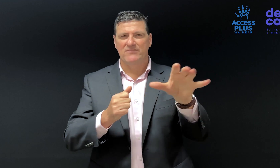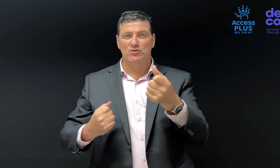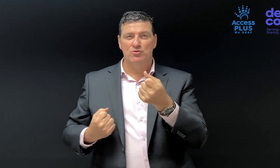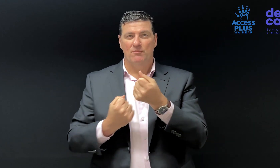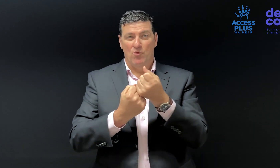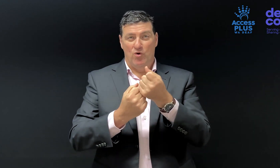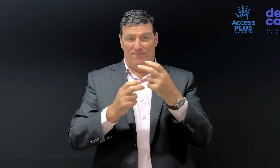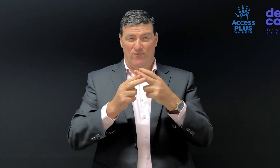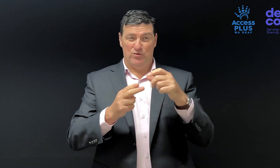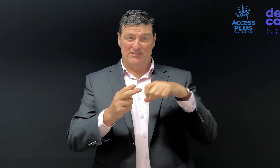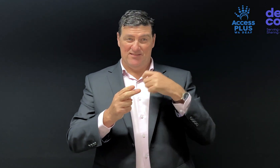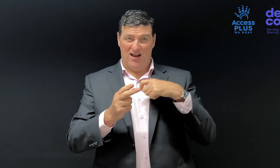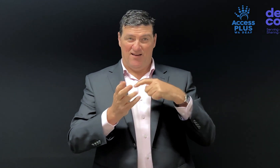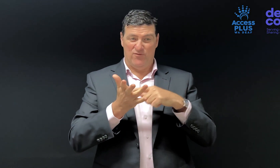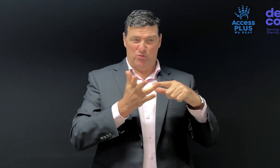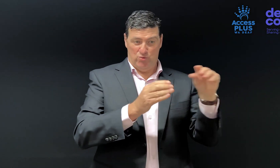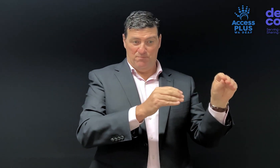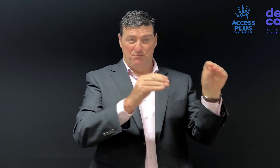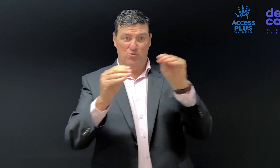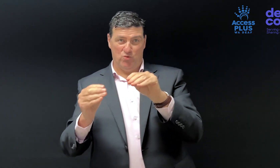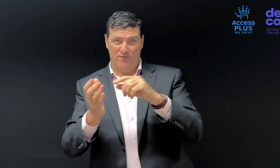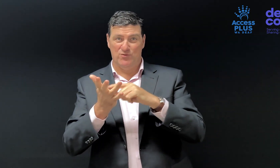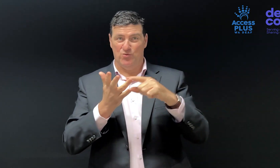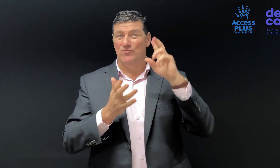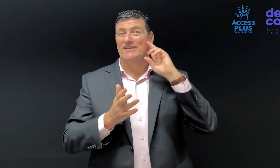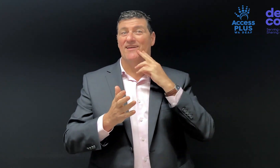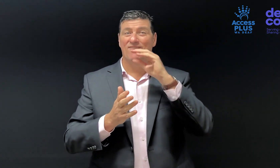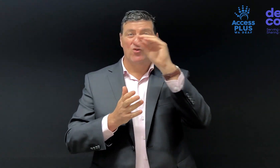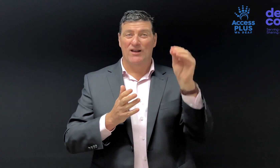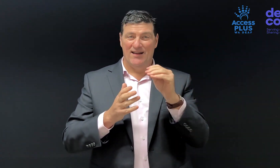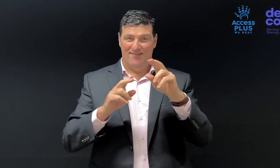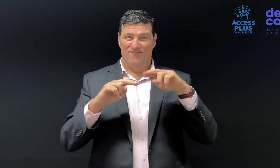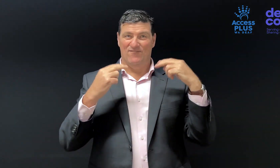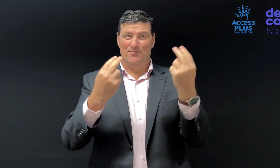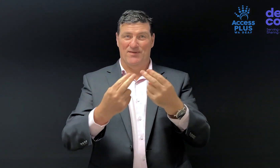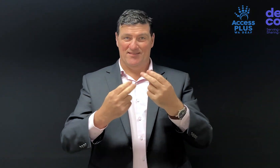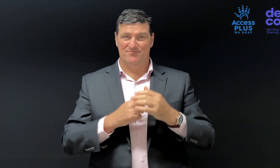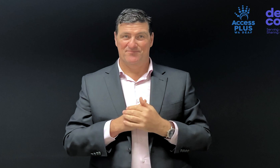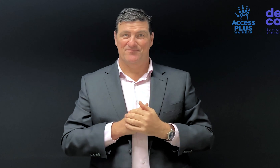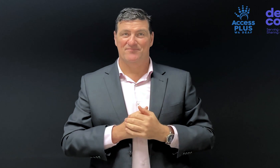the most optimal support for that transition into the Deaf Connect family.